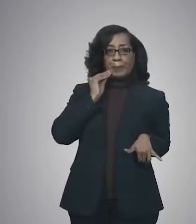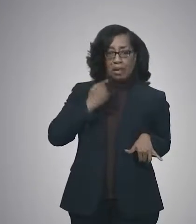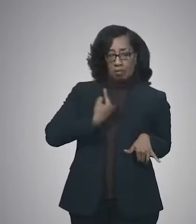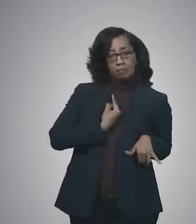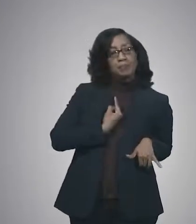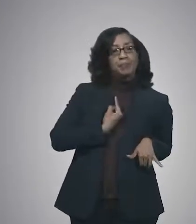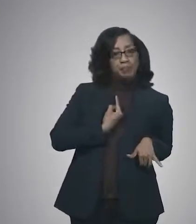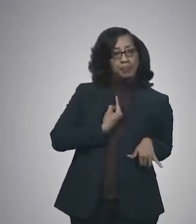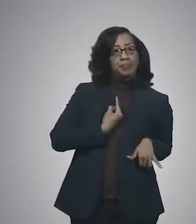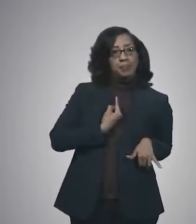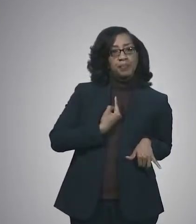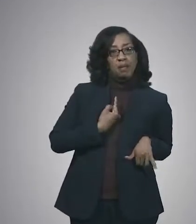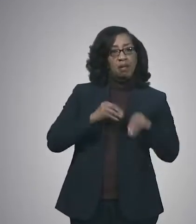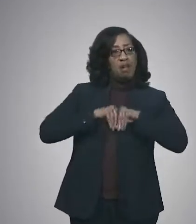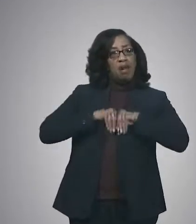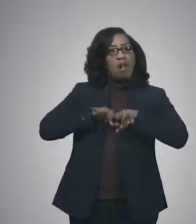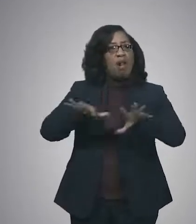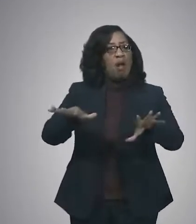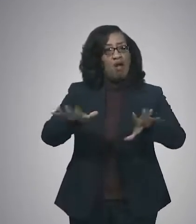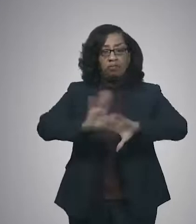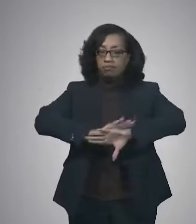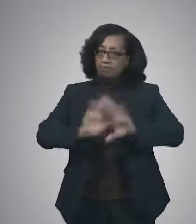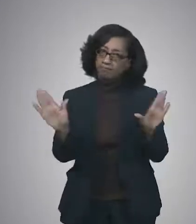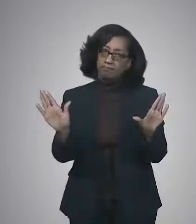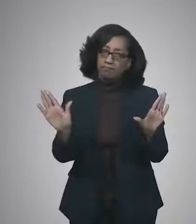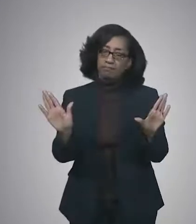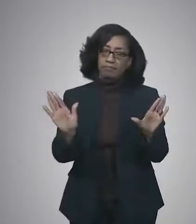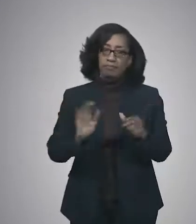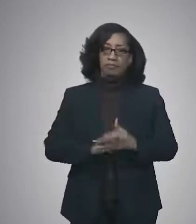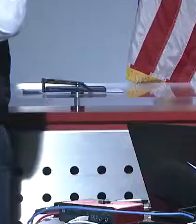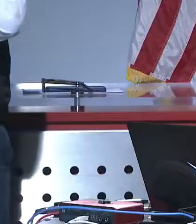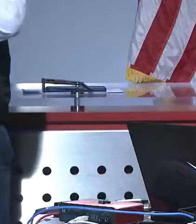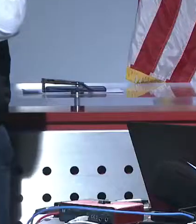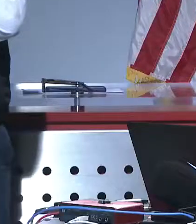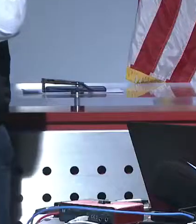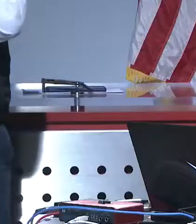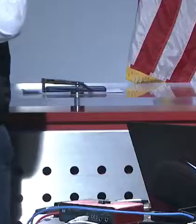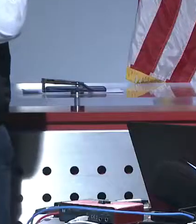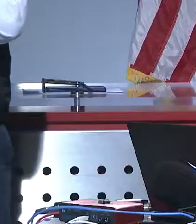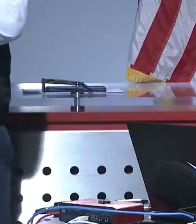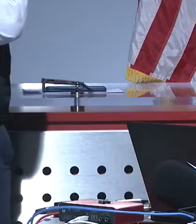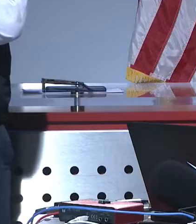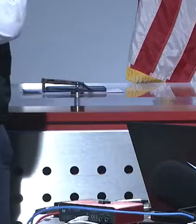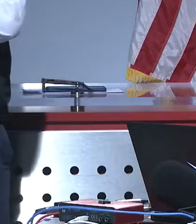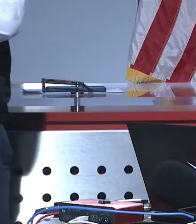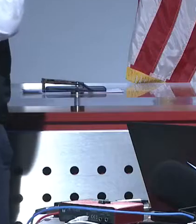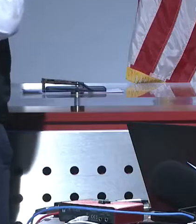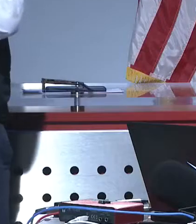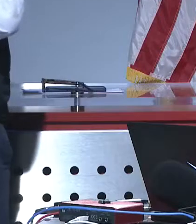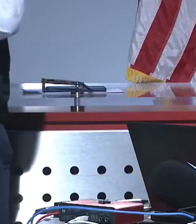and making sure that you don't spread any illness to others. Catherine Burgess, Commercial Appeal.